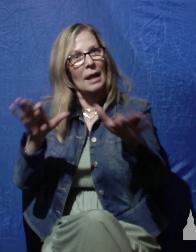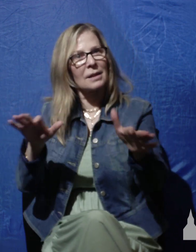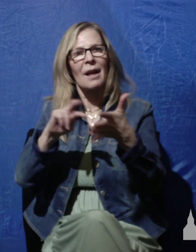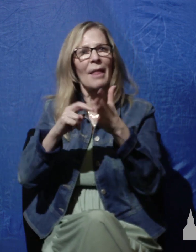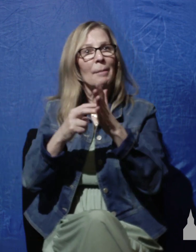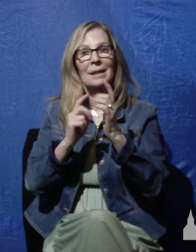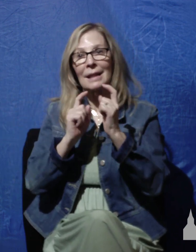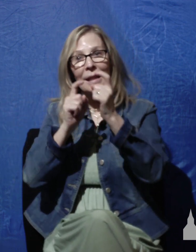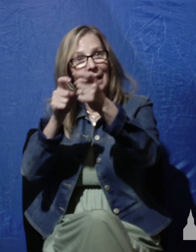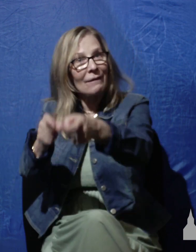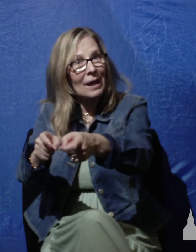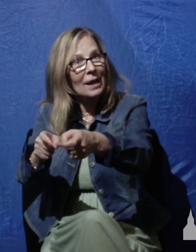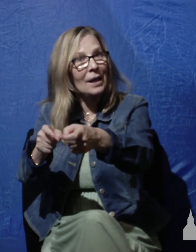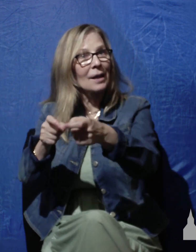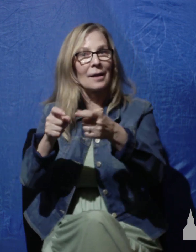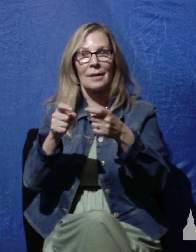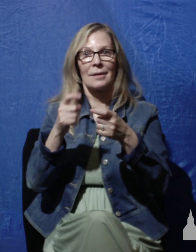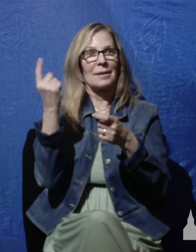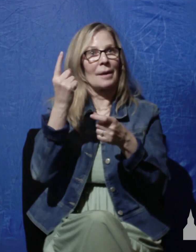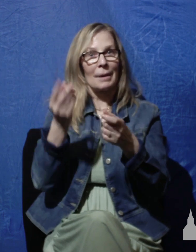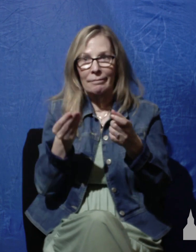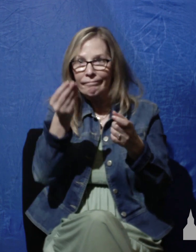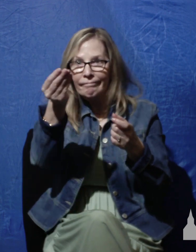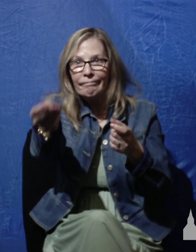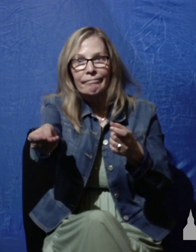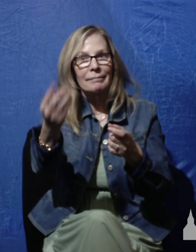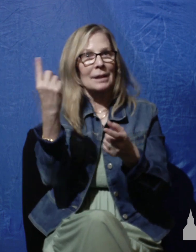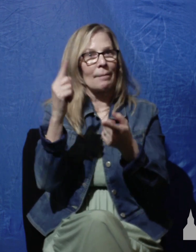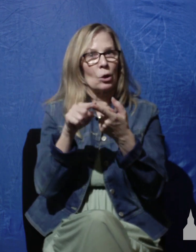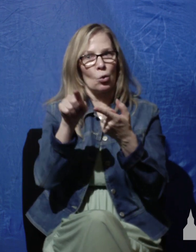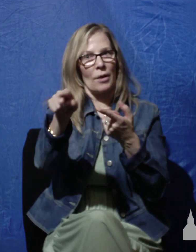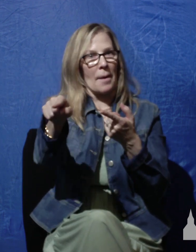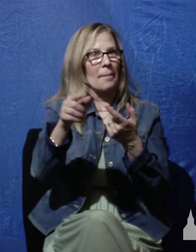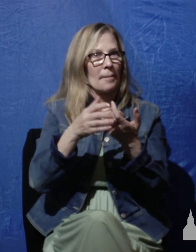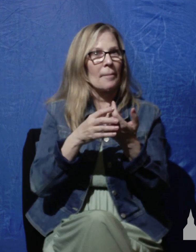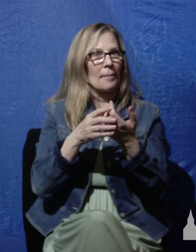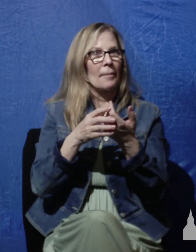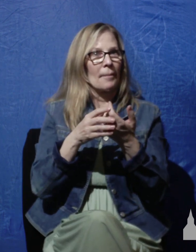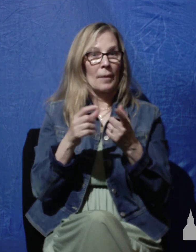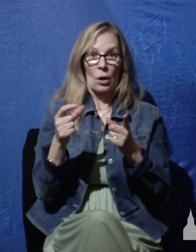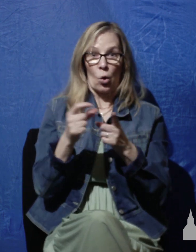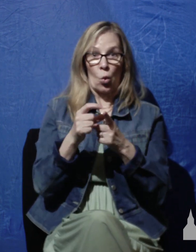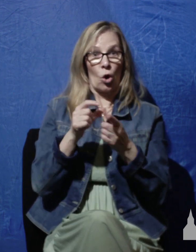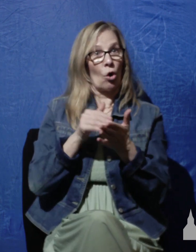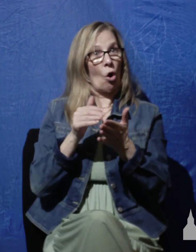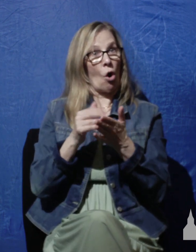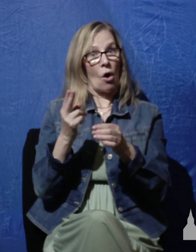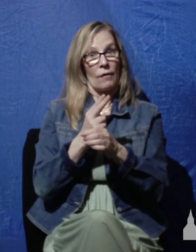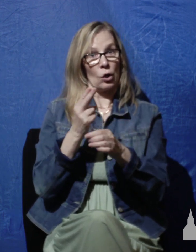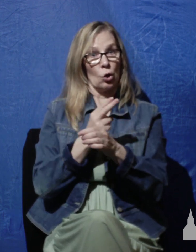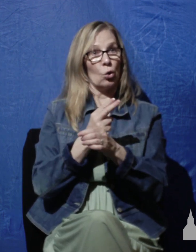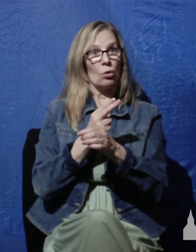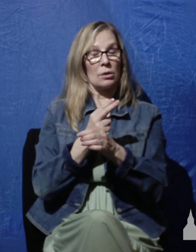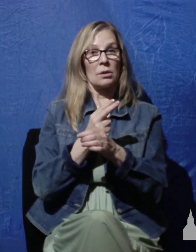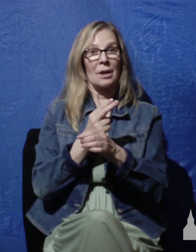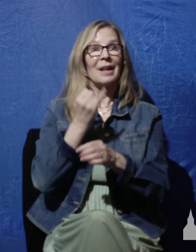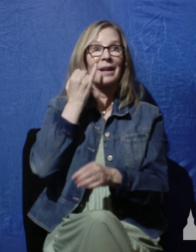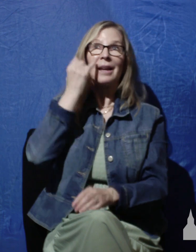giving or transmitting something to them. The word is most often used in scripture of God conveying a blessing